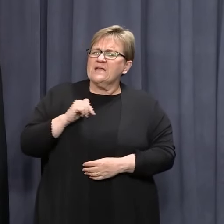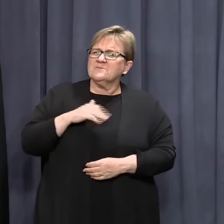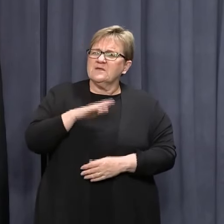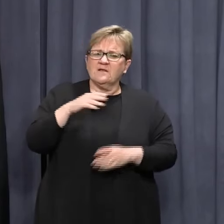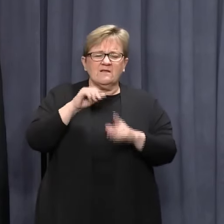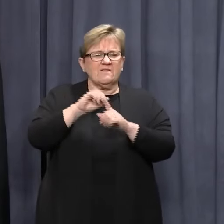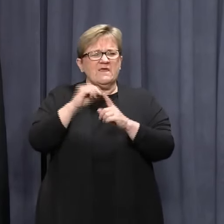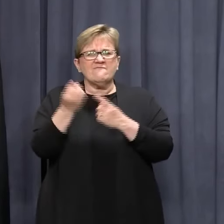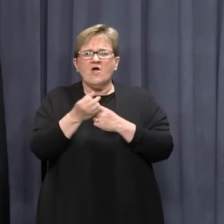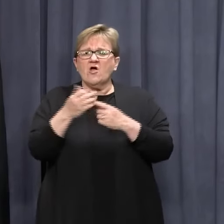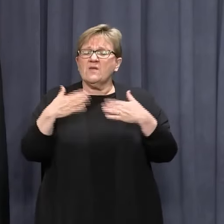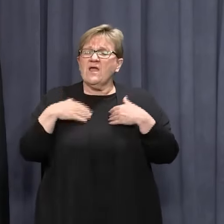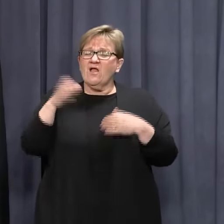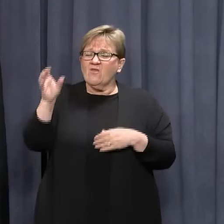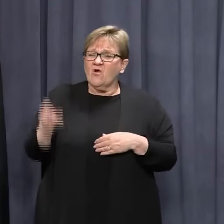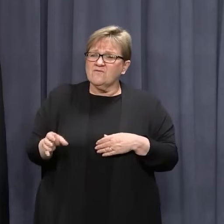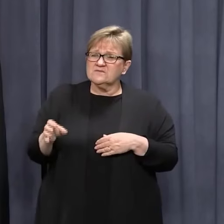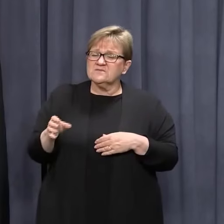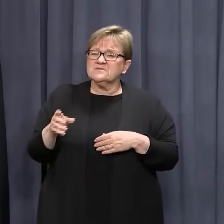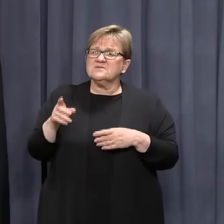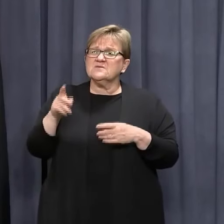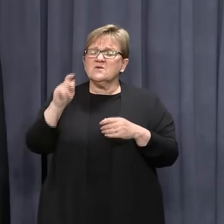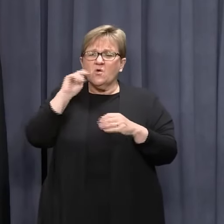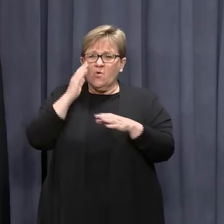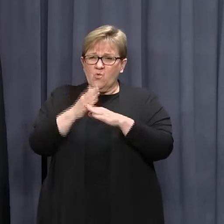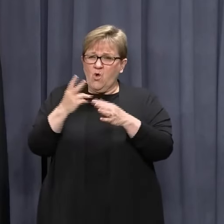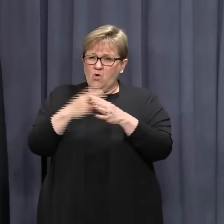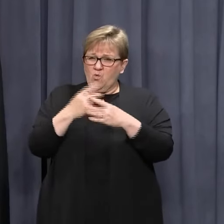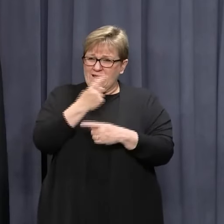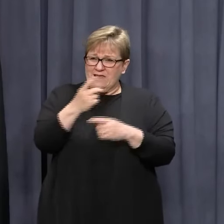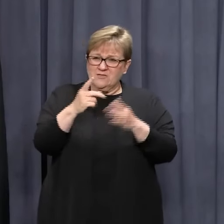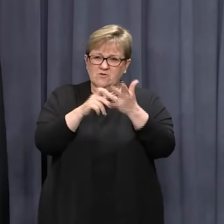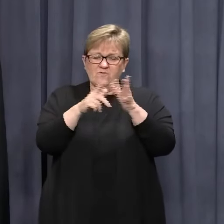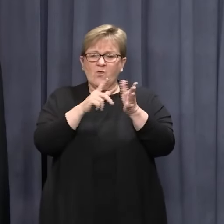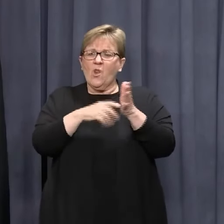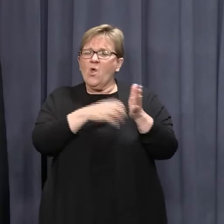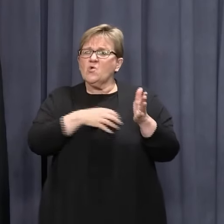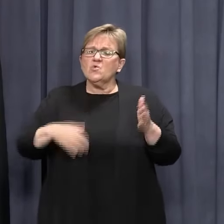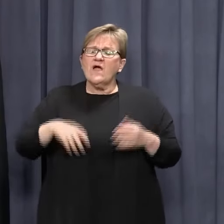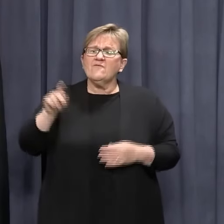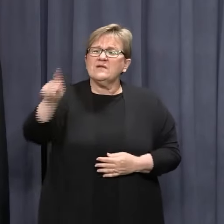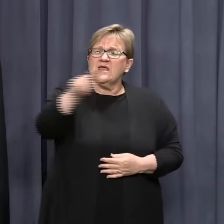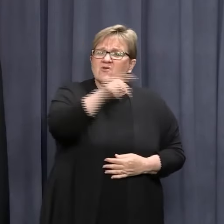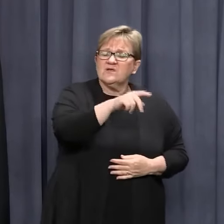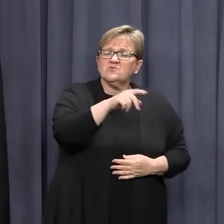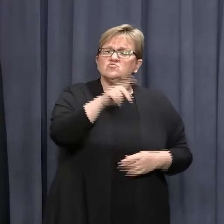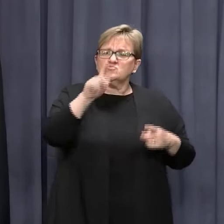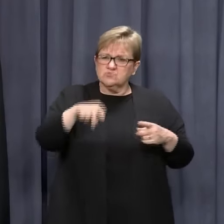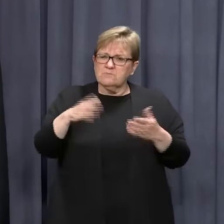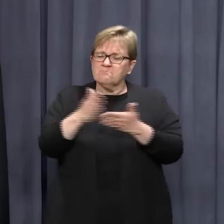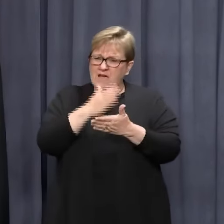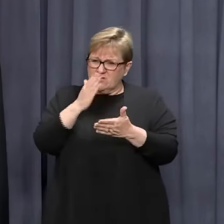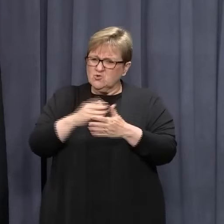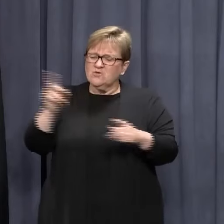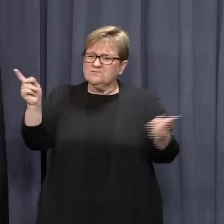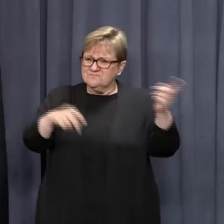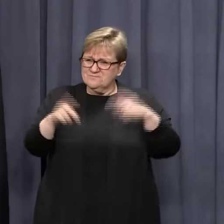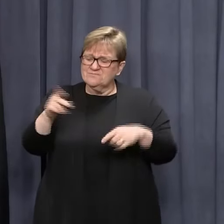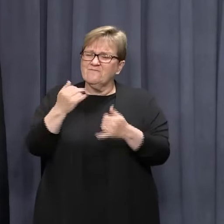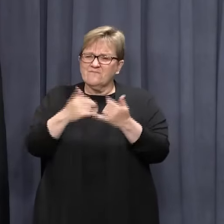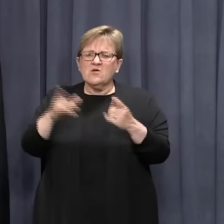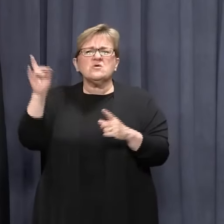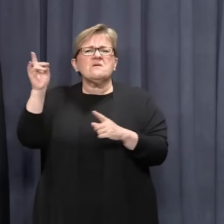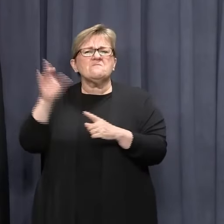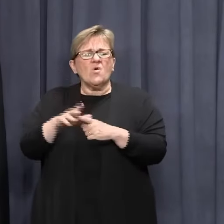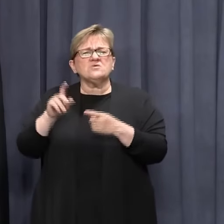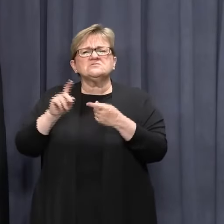environmental health officers that work within each of the local government's jurisdictions to start making that an important part